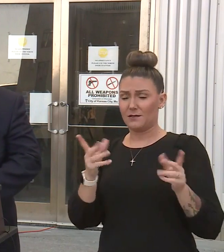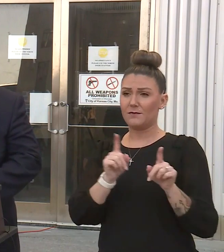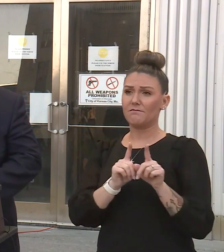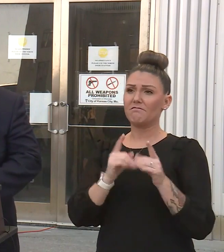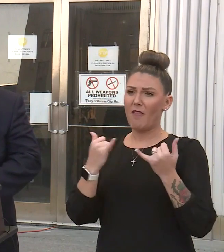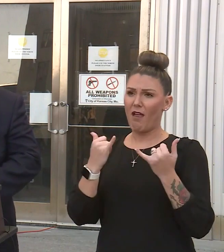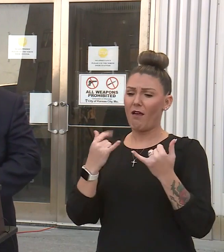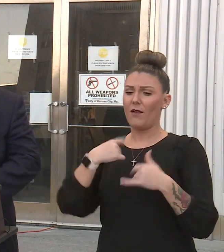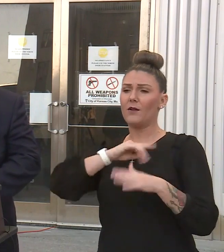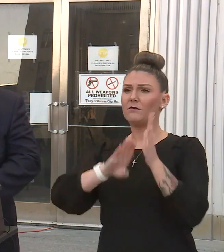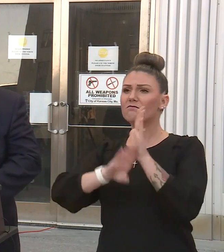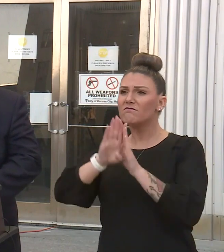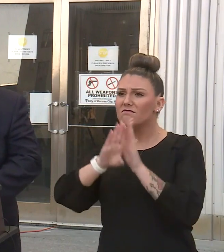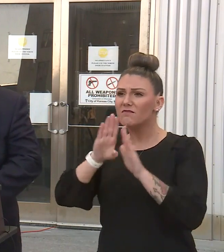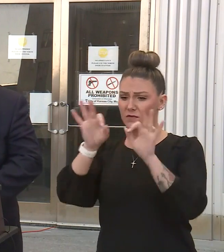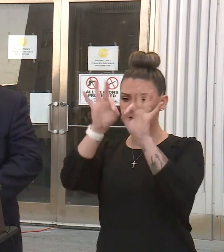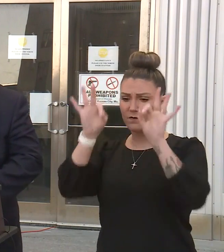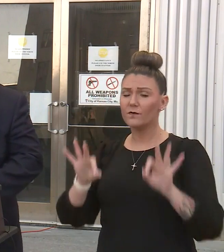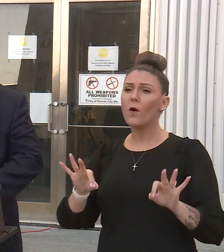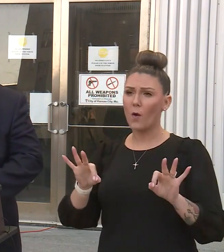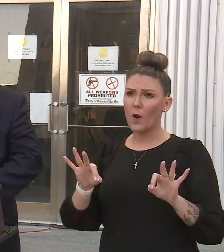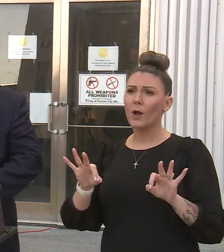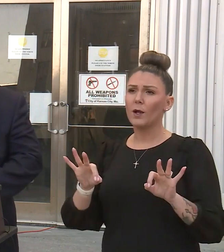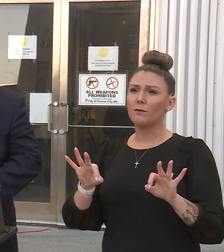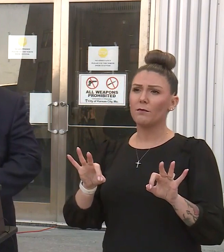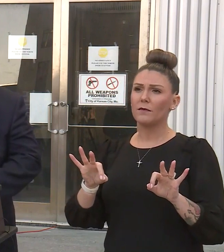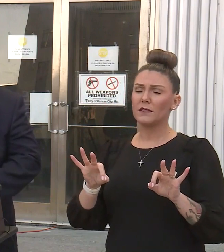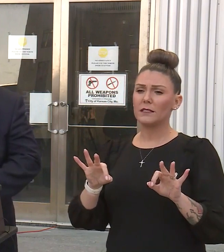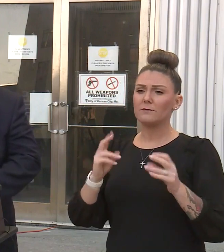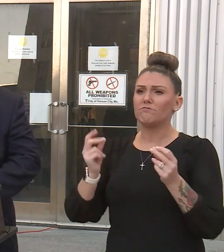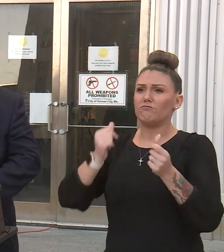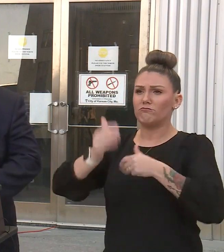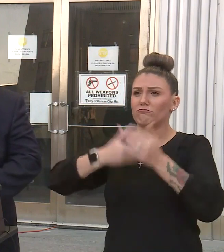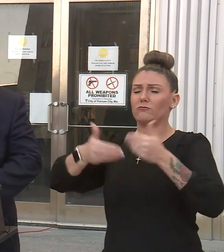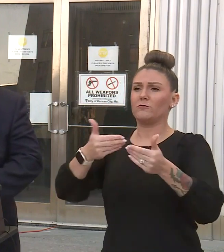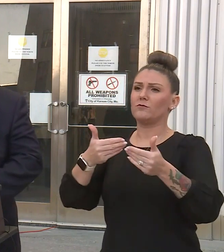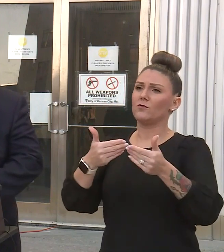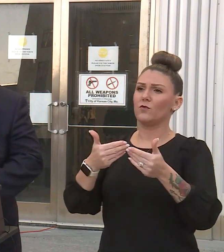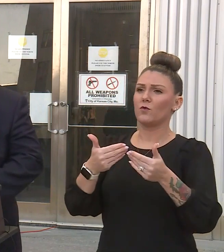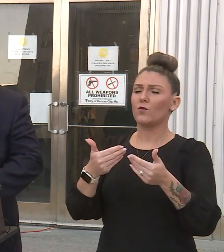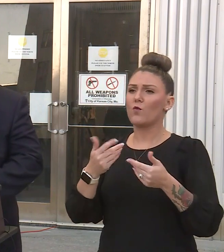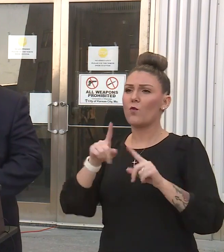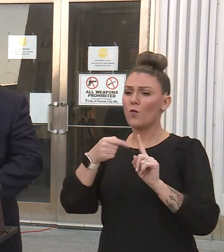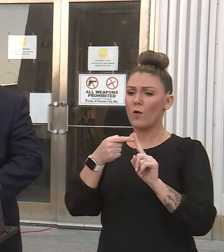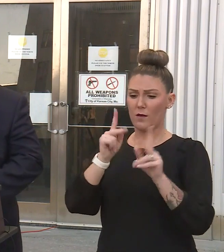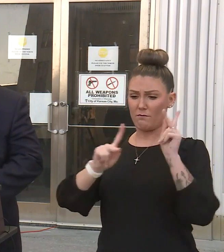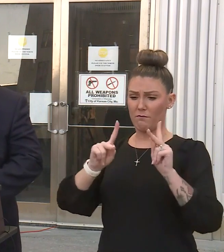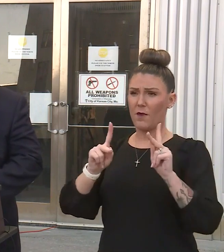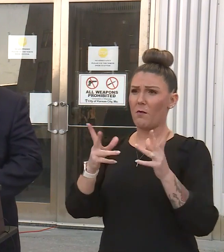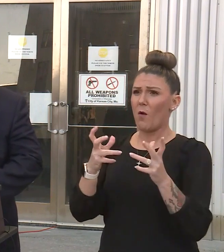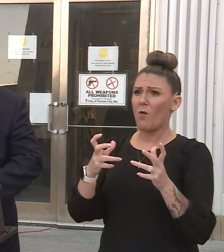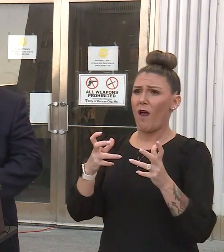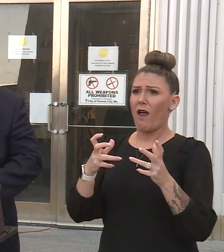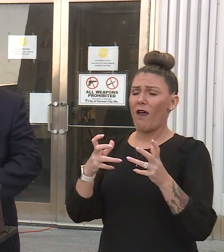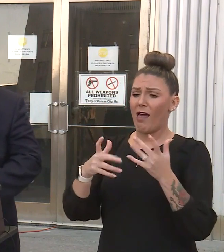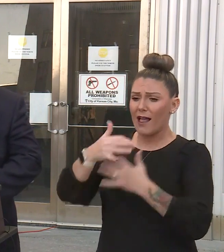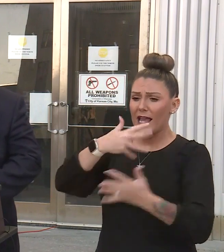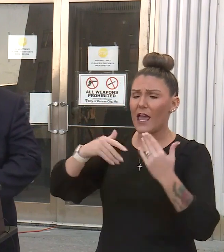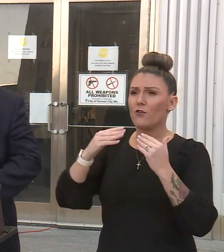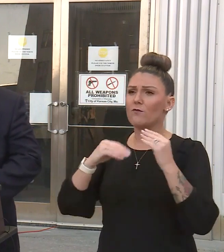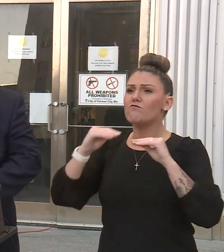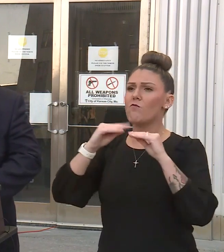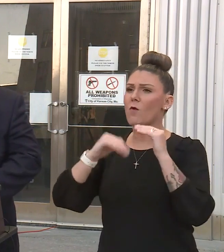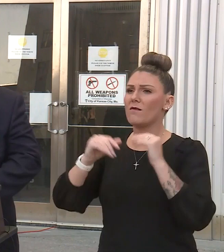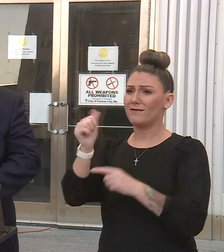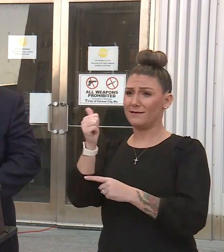we are developing a form to expedite the process by which when people want to have a gathering above 10